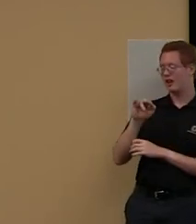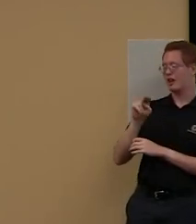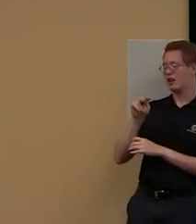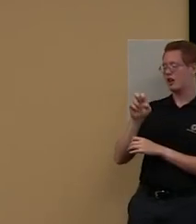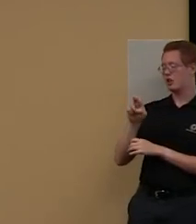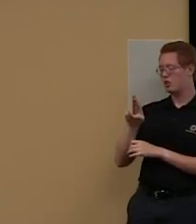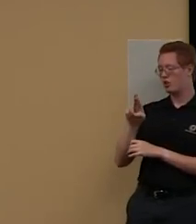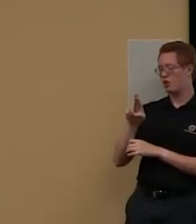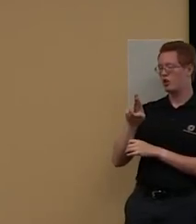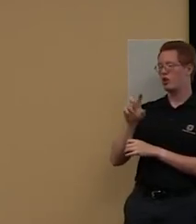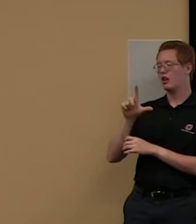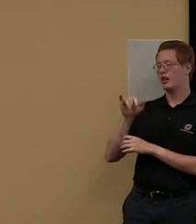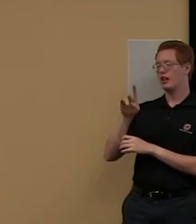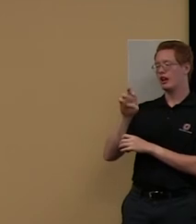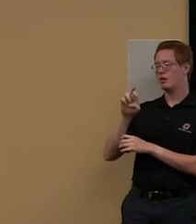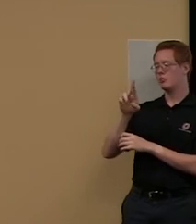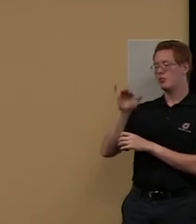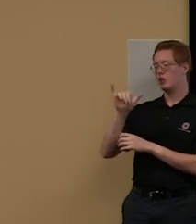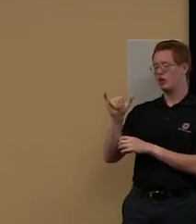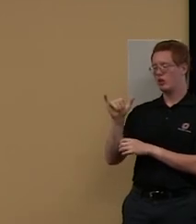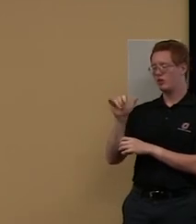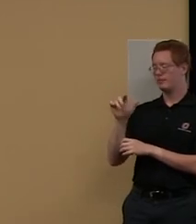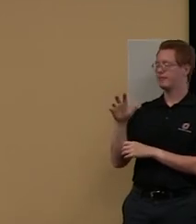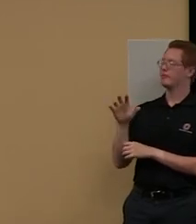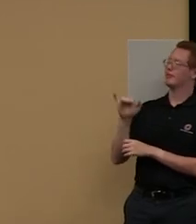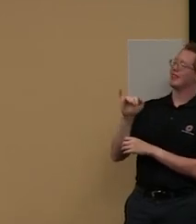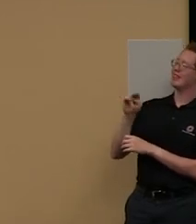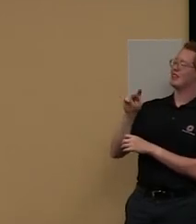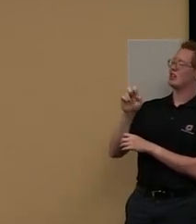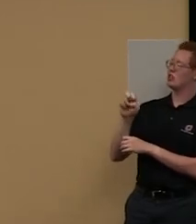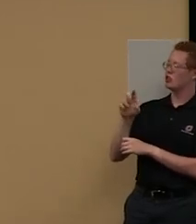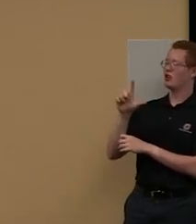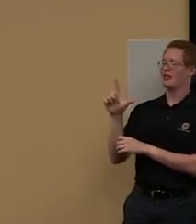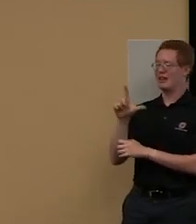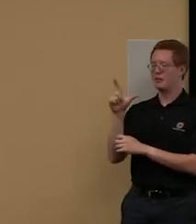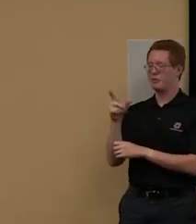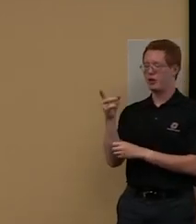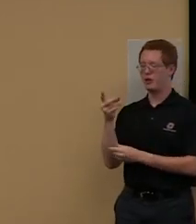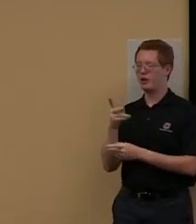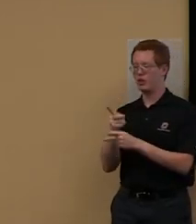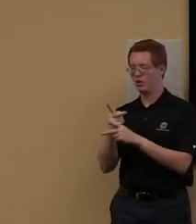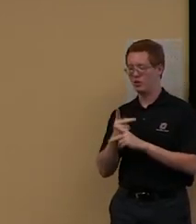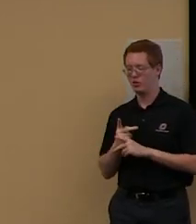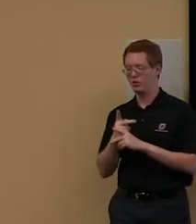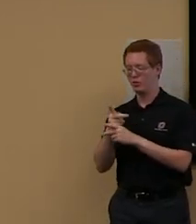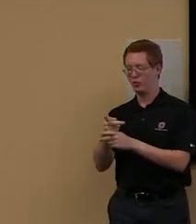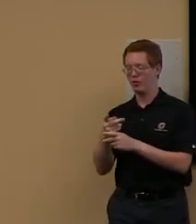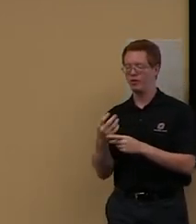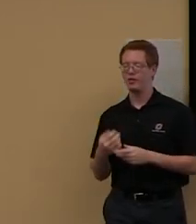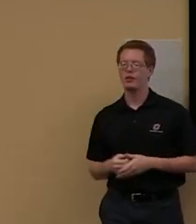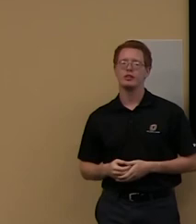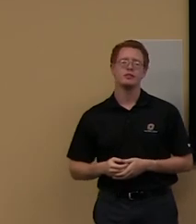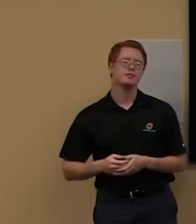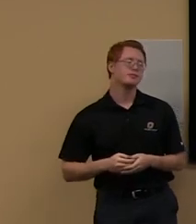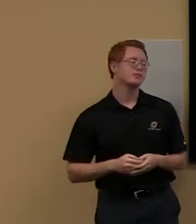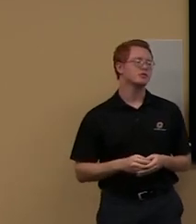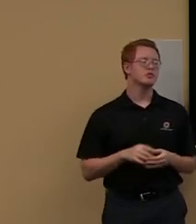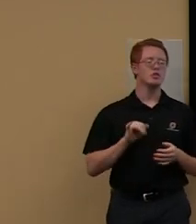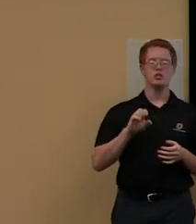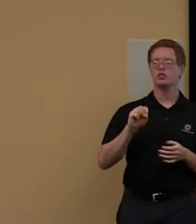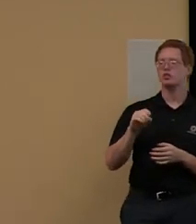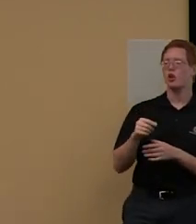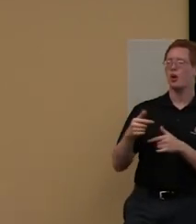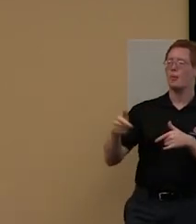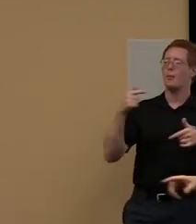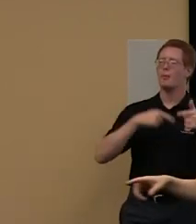different place so now we've got to go back to the the main page of the library and if there's a